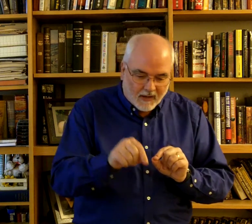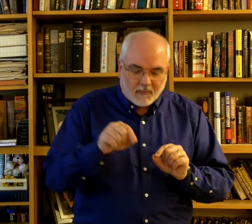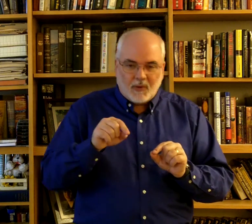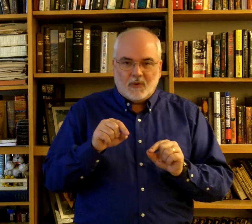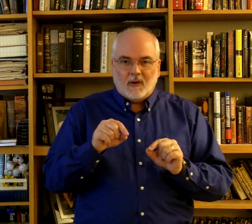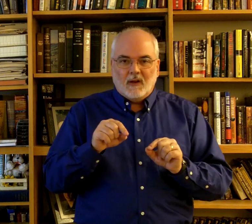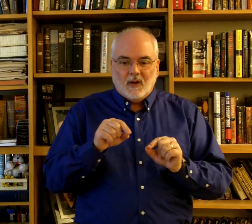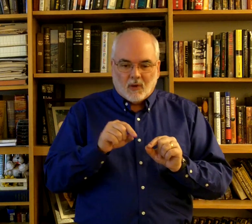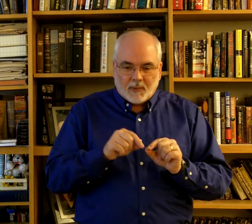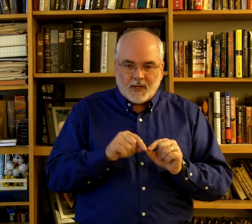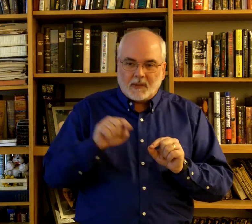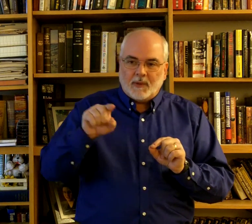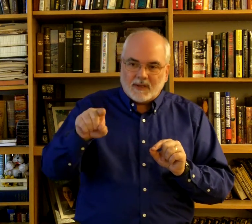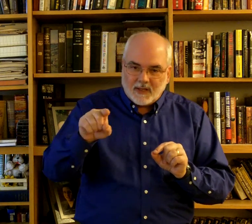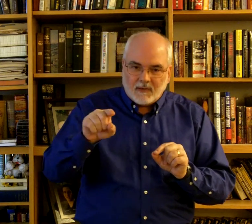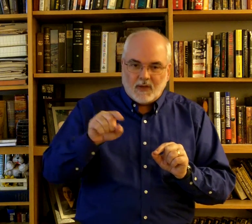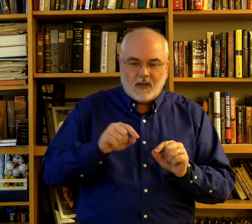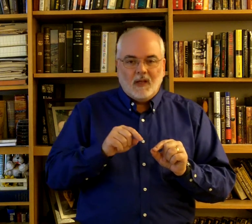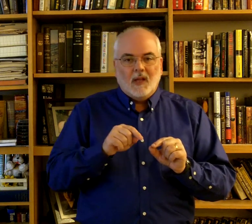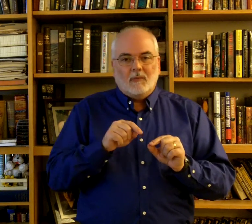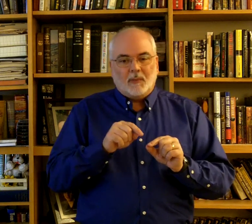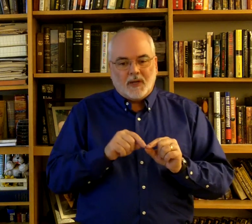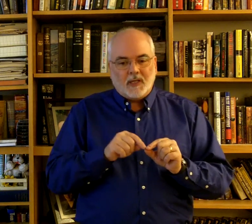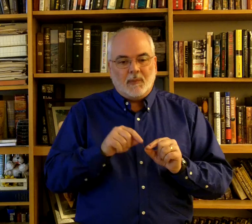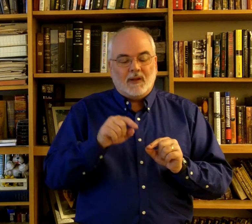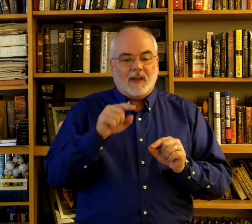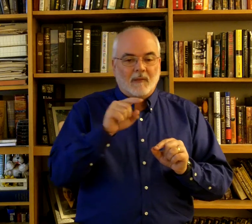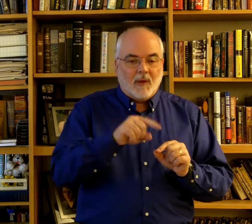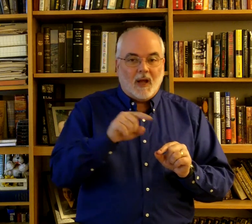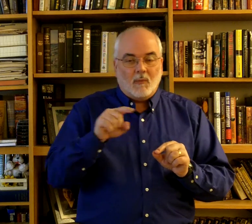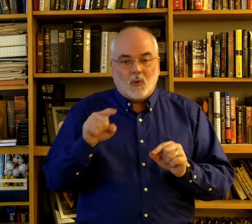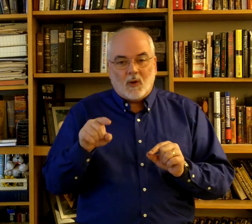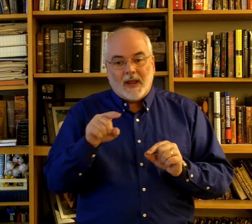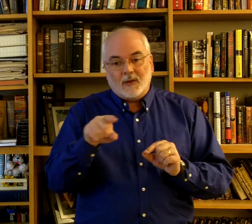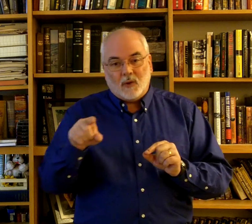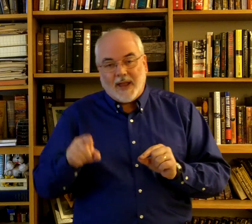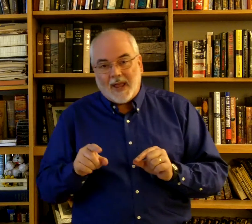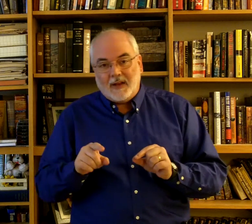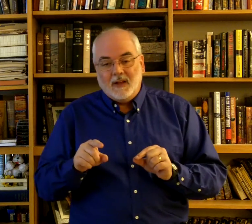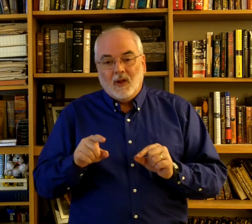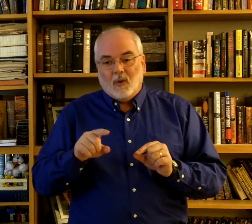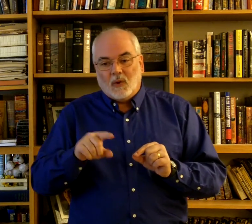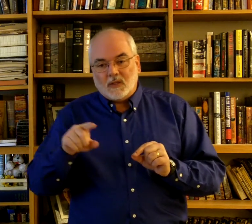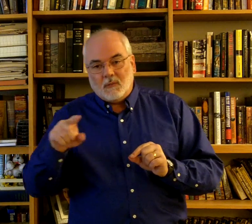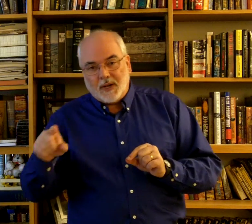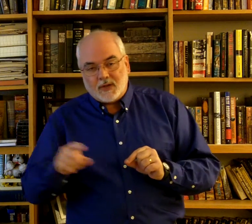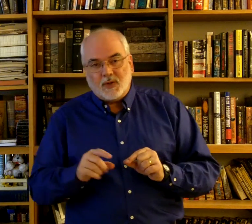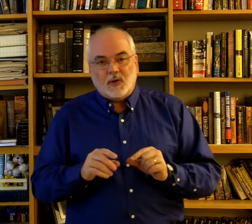computer, or participant in TV, but participant in mom and or dad, or somebody at church,